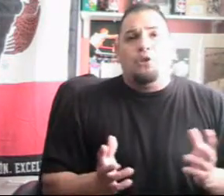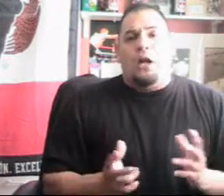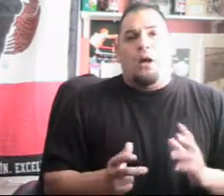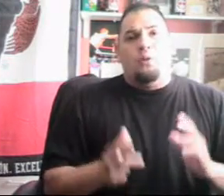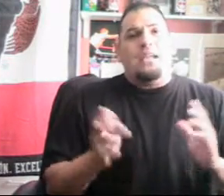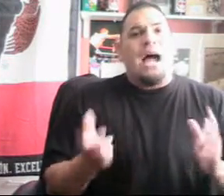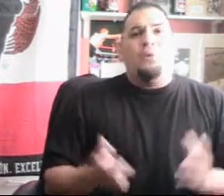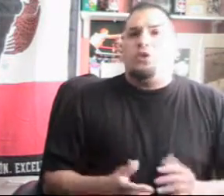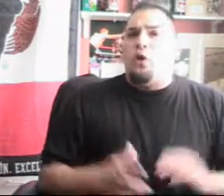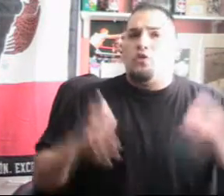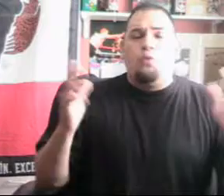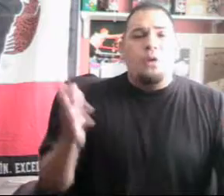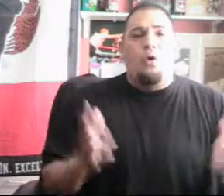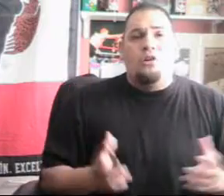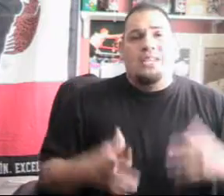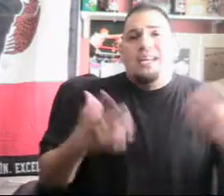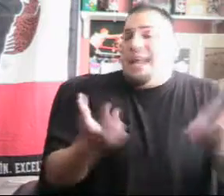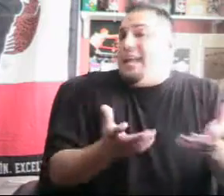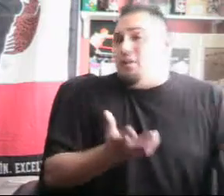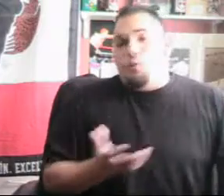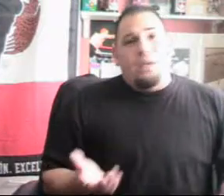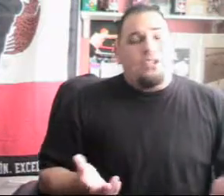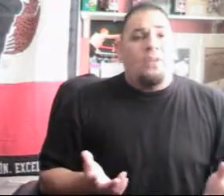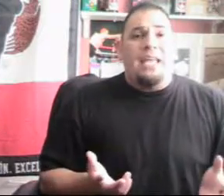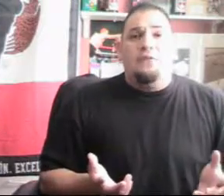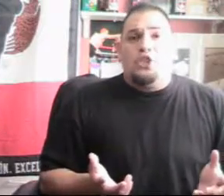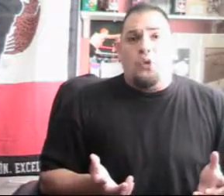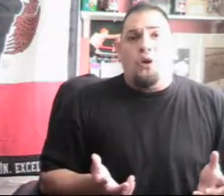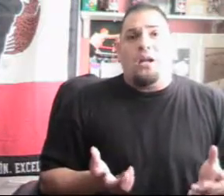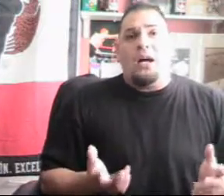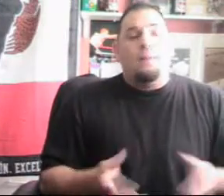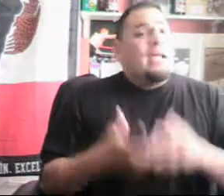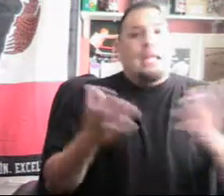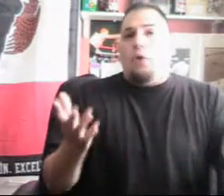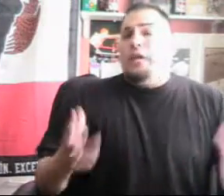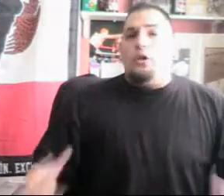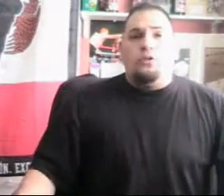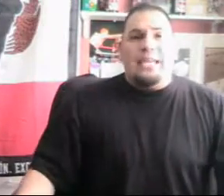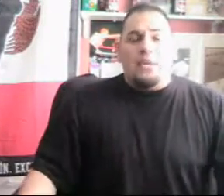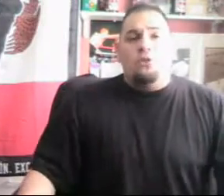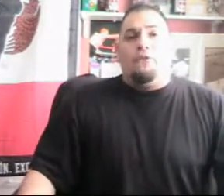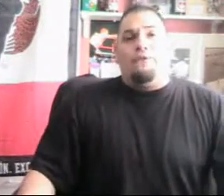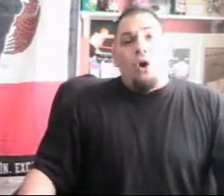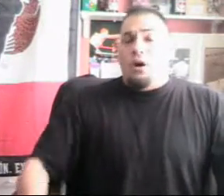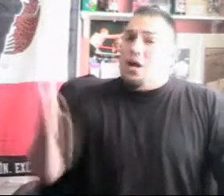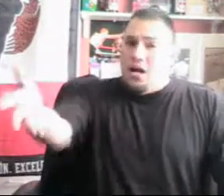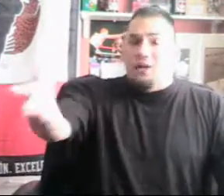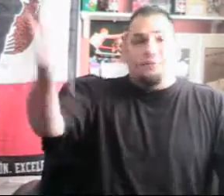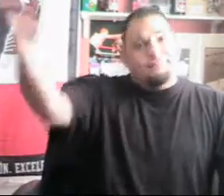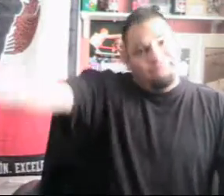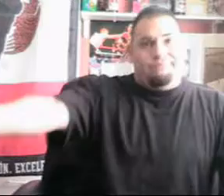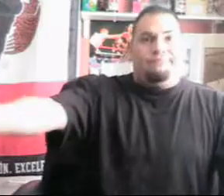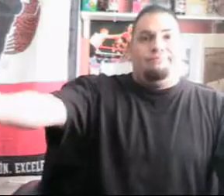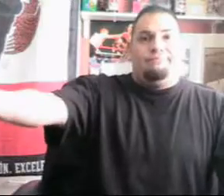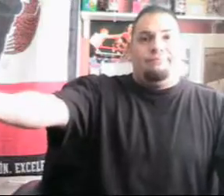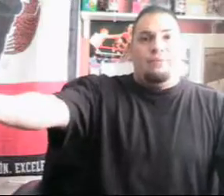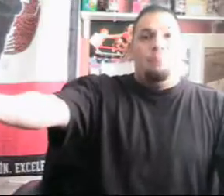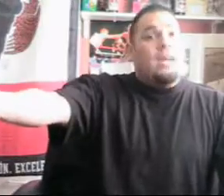with Gatti with all those ring wars. And we saw the end of his career come. And I really don't think it was the fault of Buddy